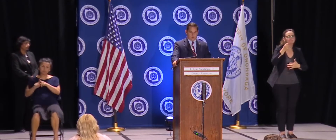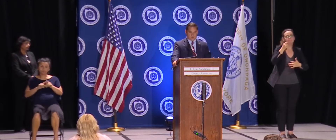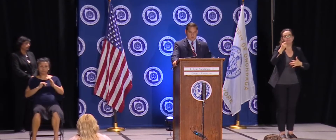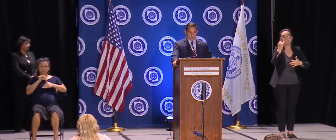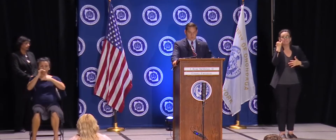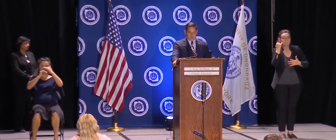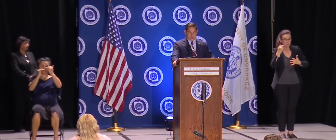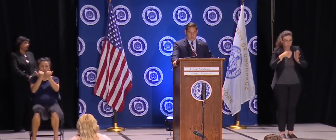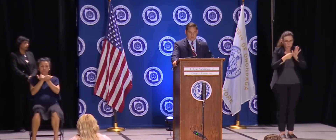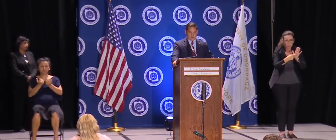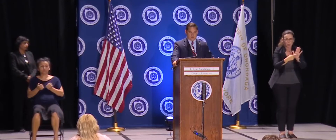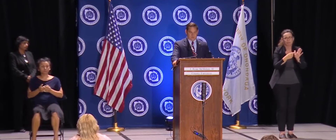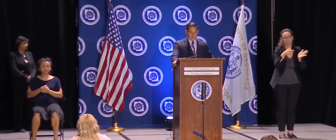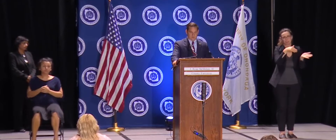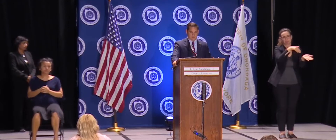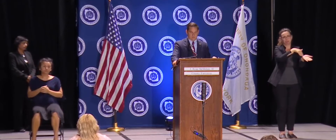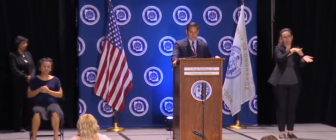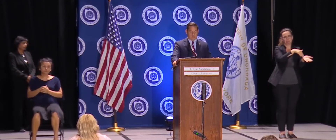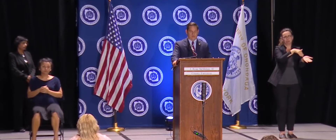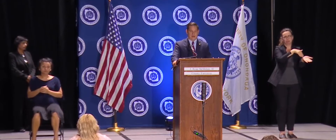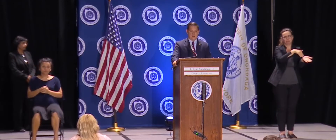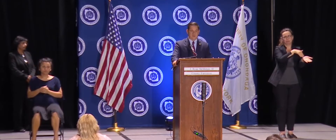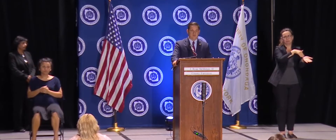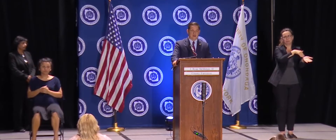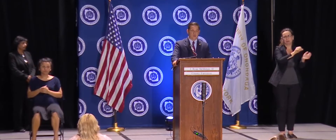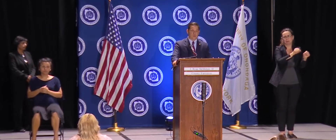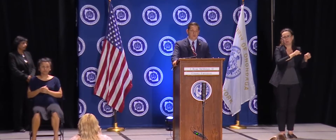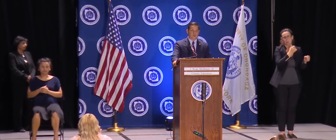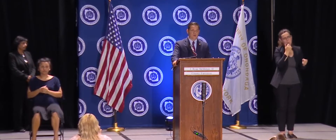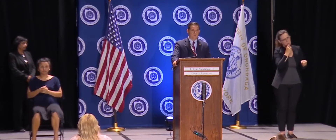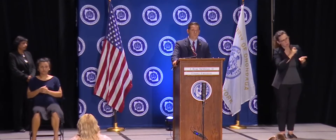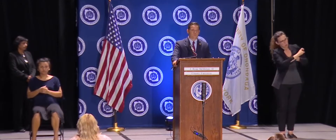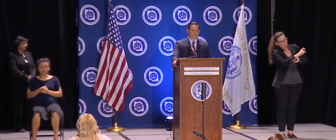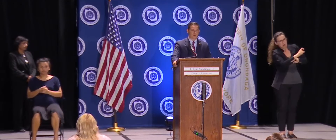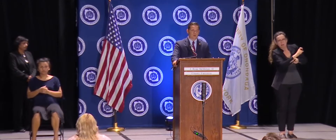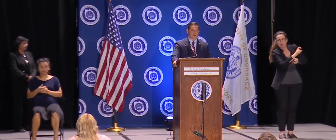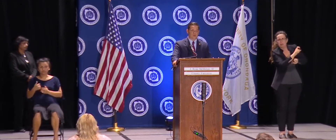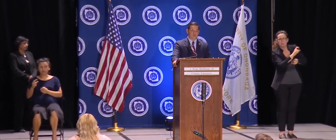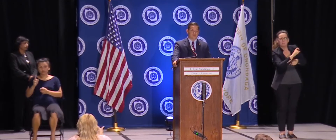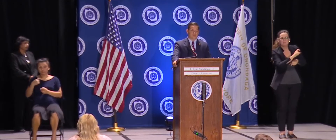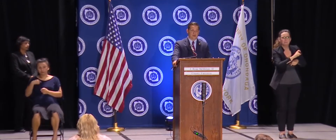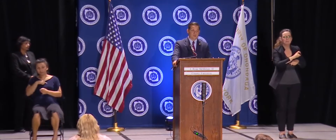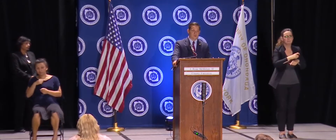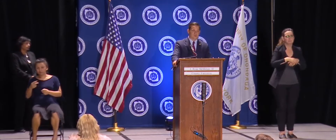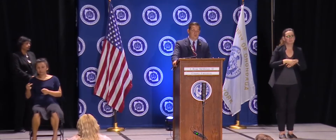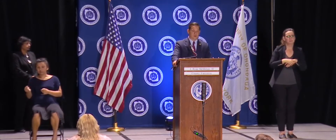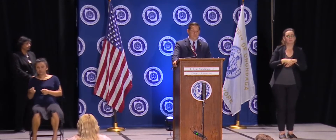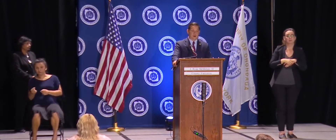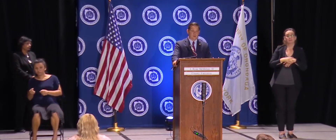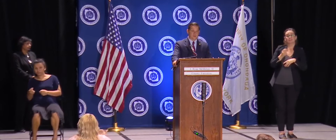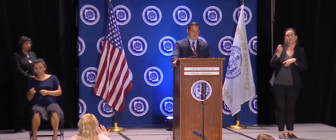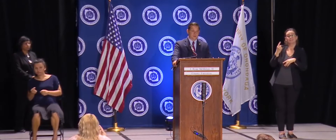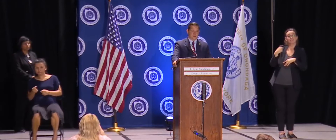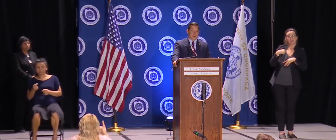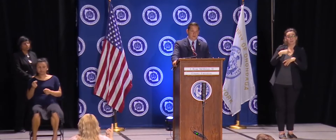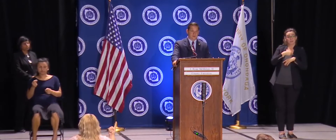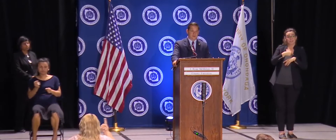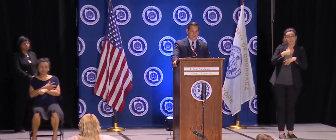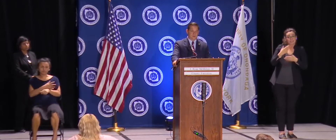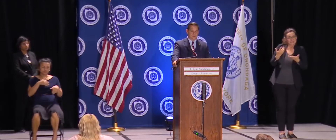hours of turn time is valuable. So we're looking to streamline those 24 hours.